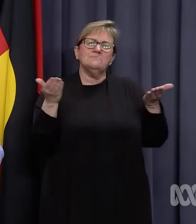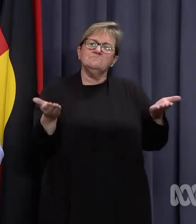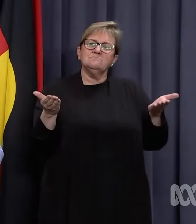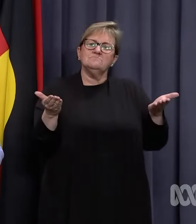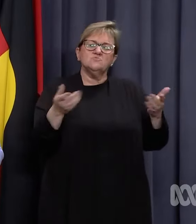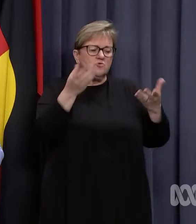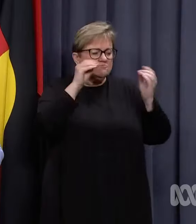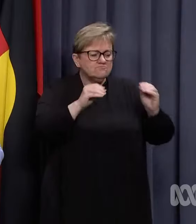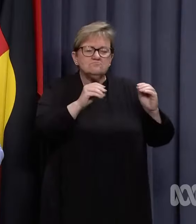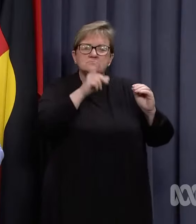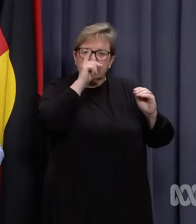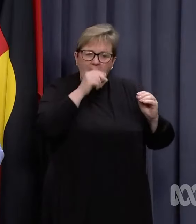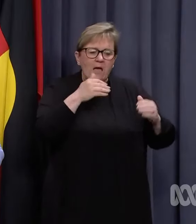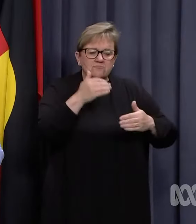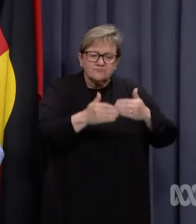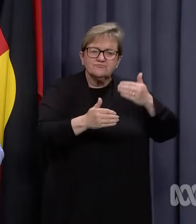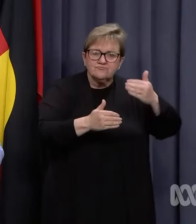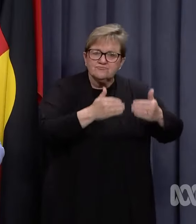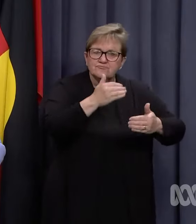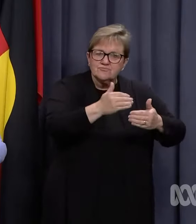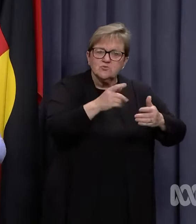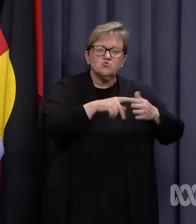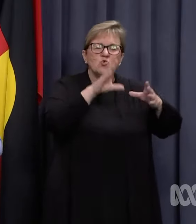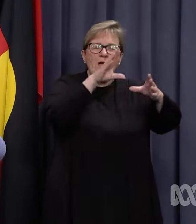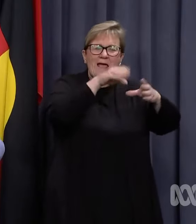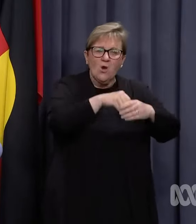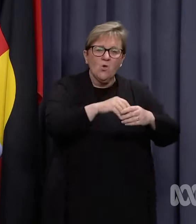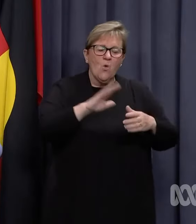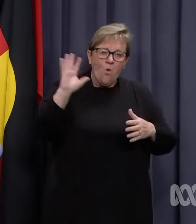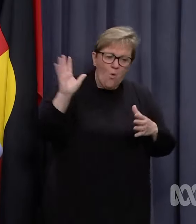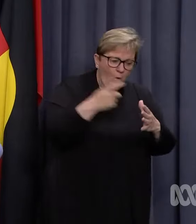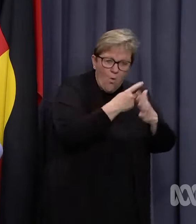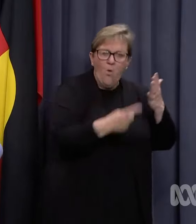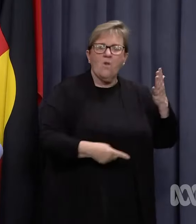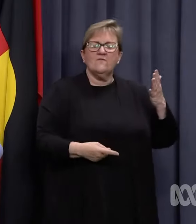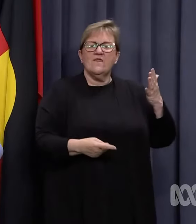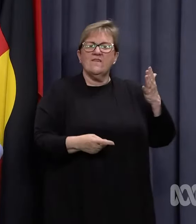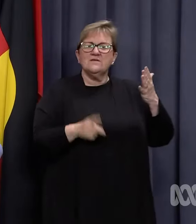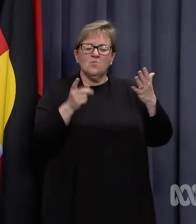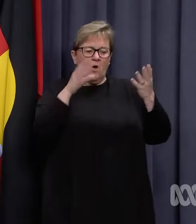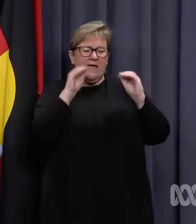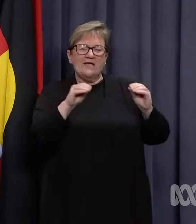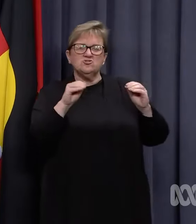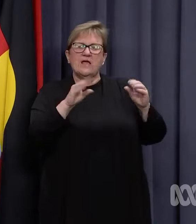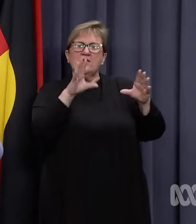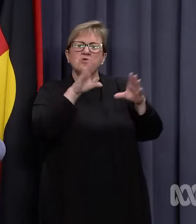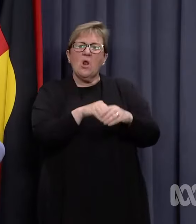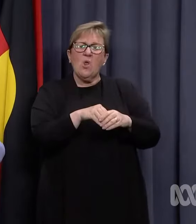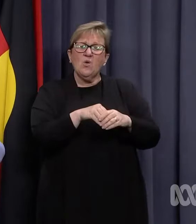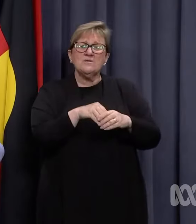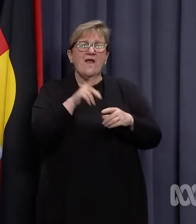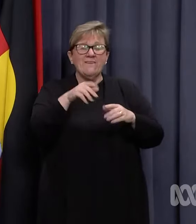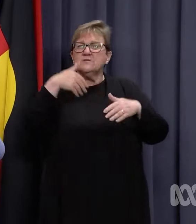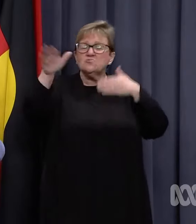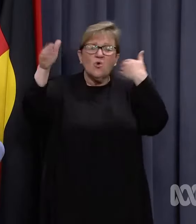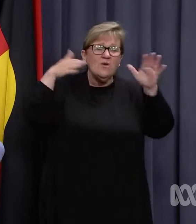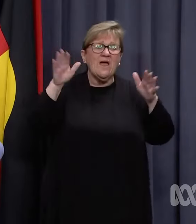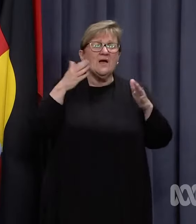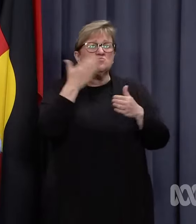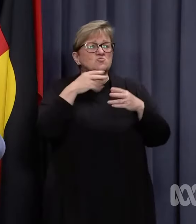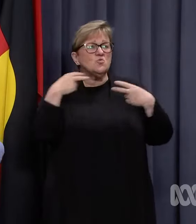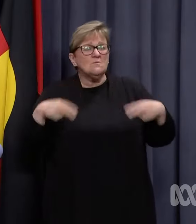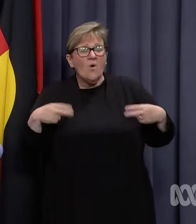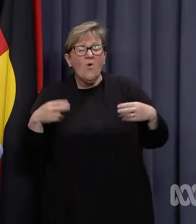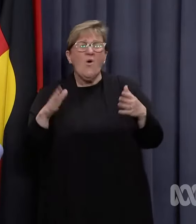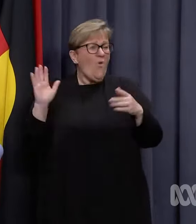education could continue for as long as possible to include all of the things that education includes, which is excursions, which is school